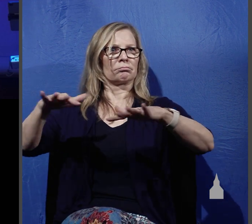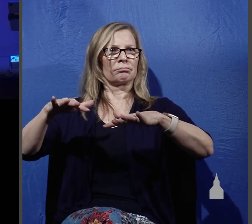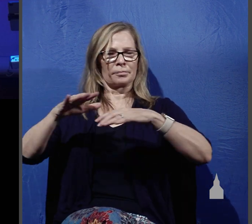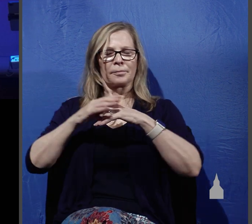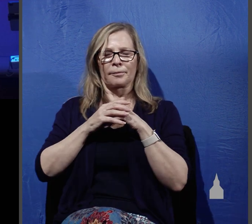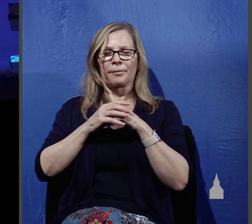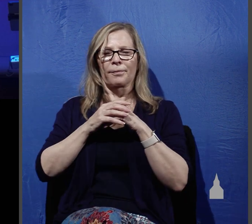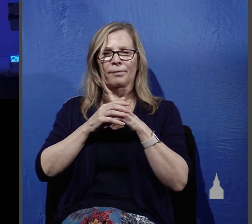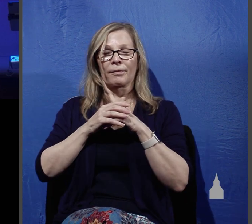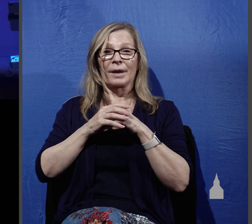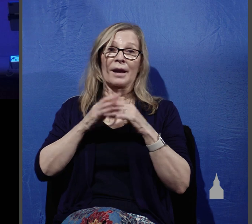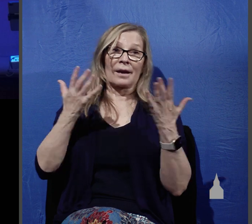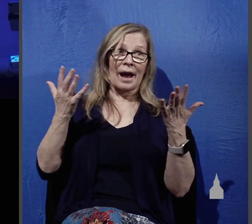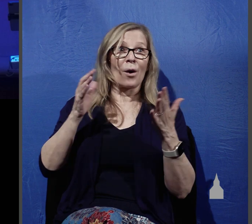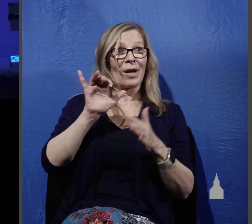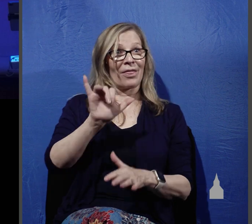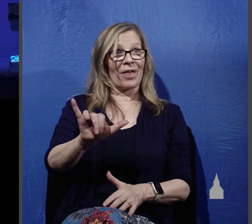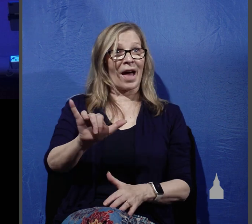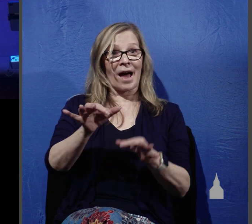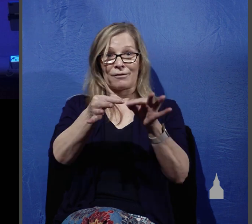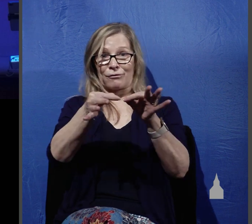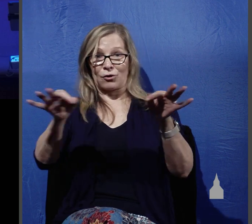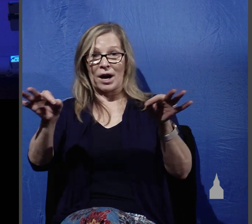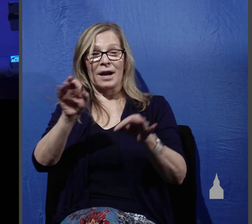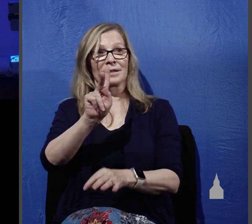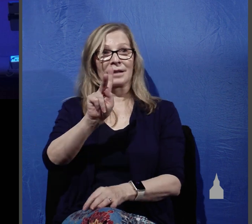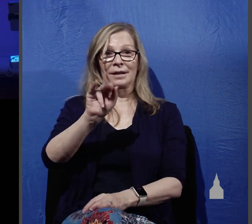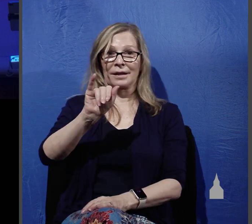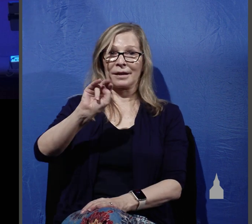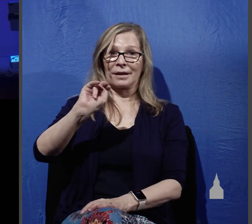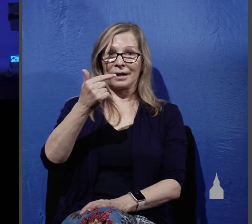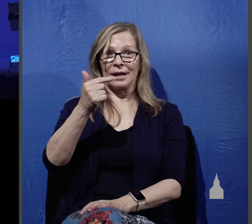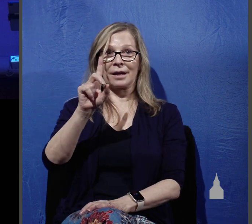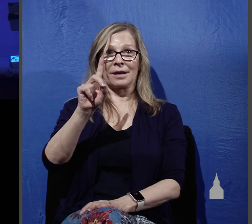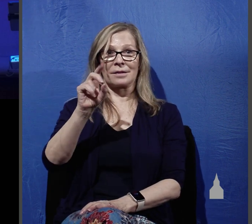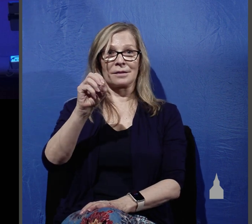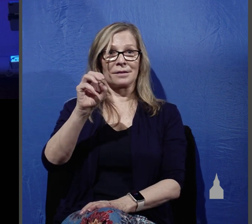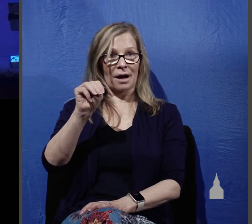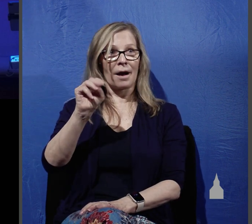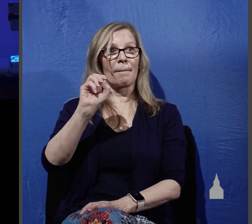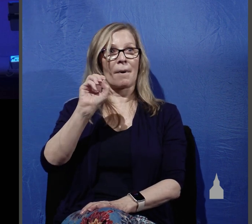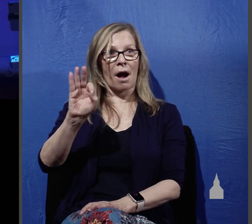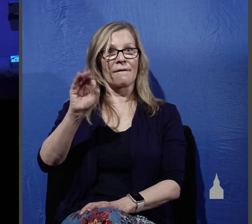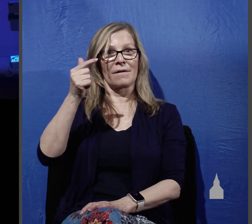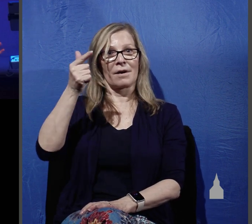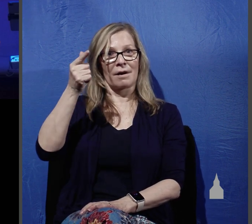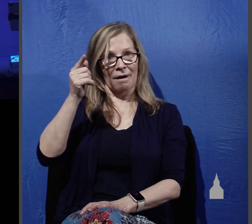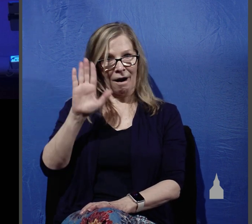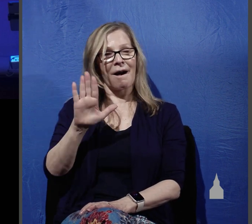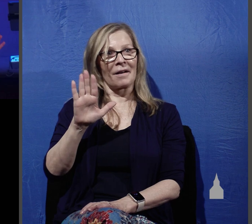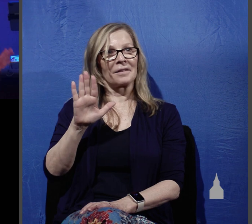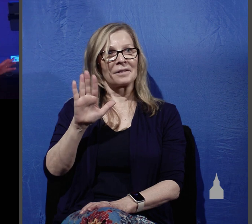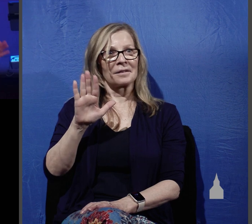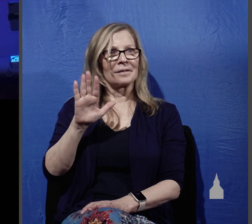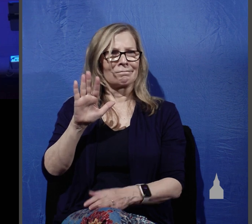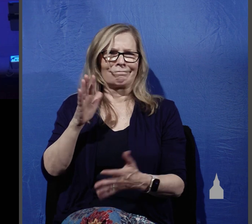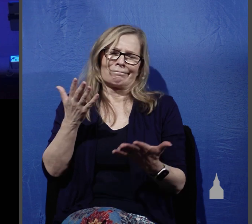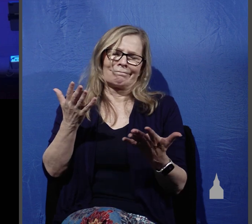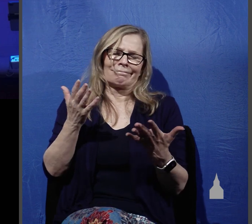God has a number of different aspects because God is king over every realm of